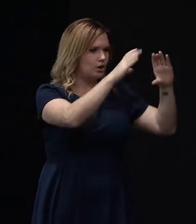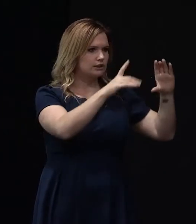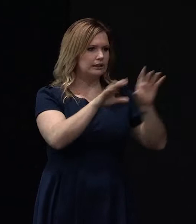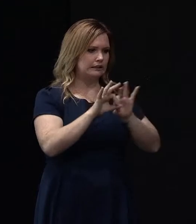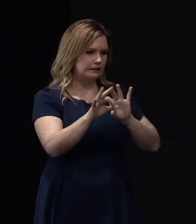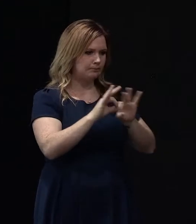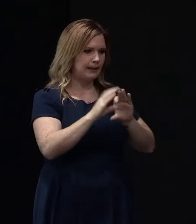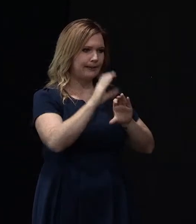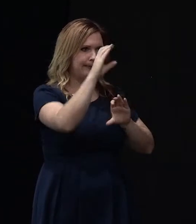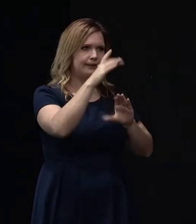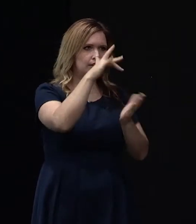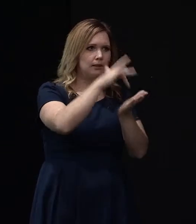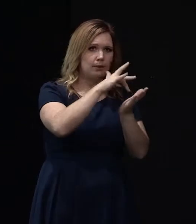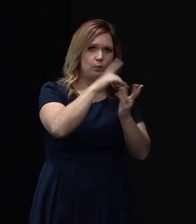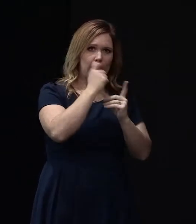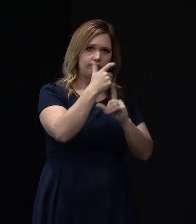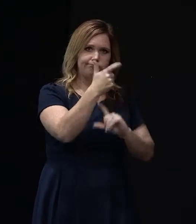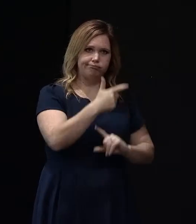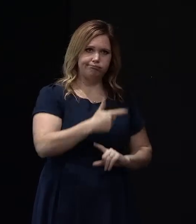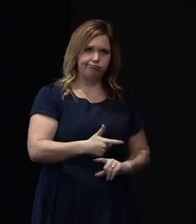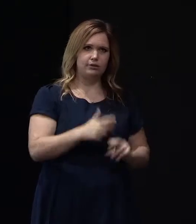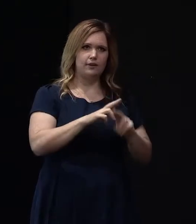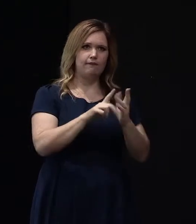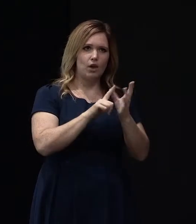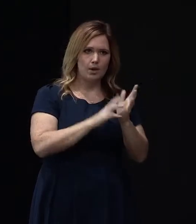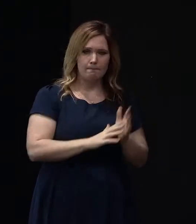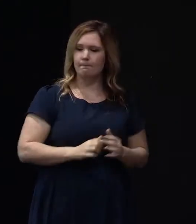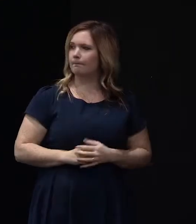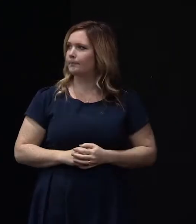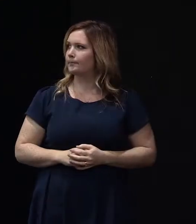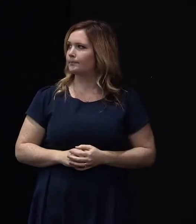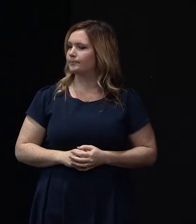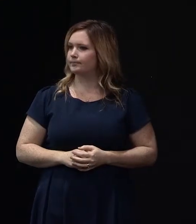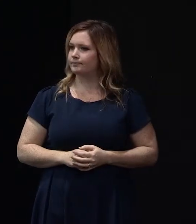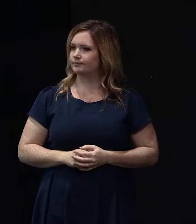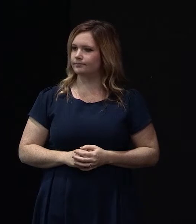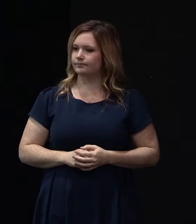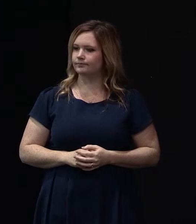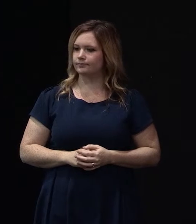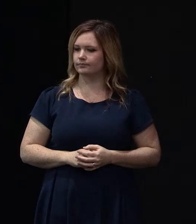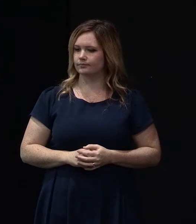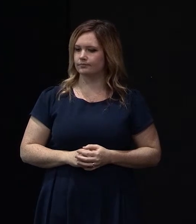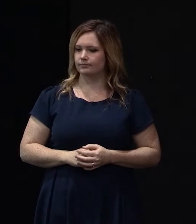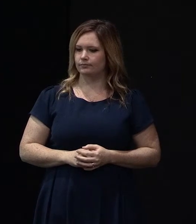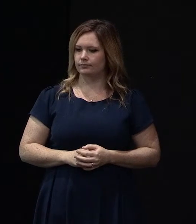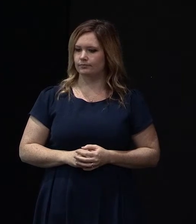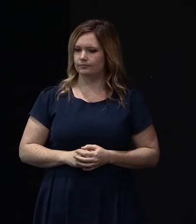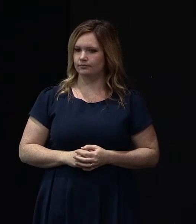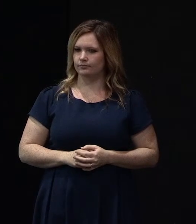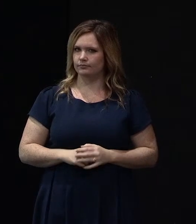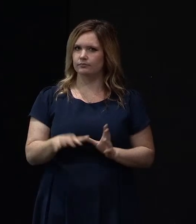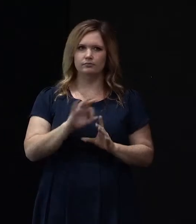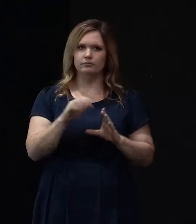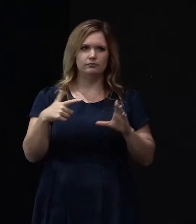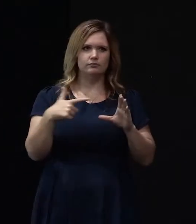What do you think of that? That's not injected foam.